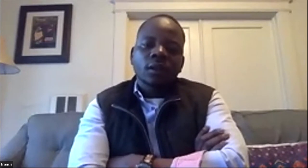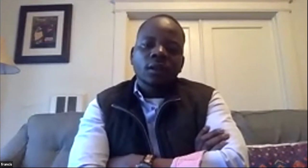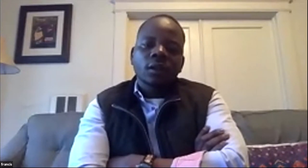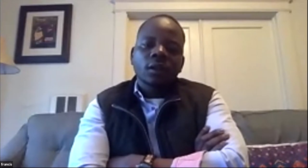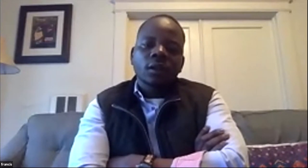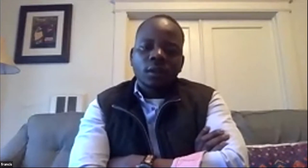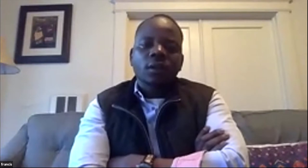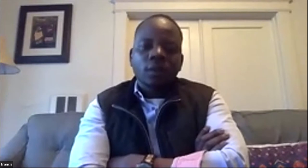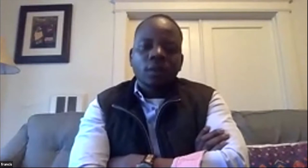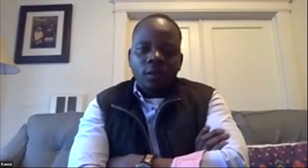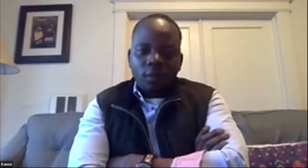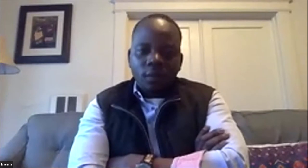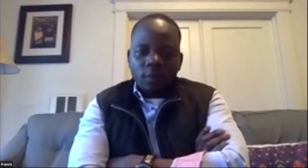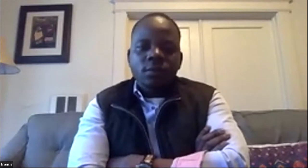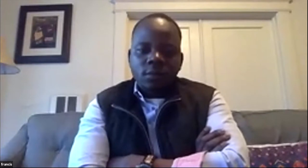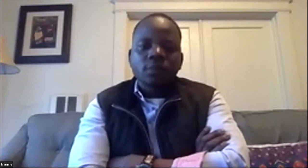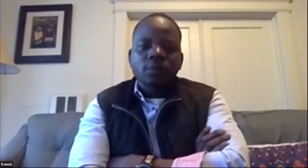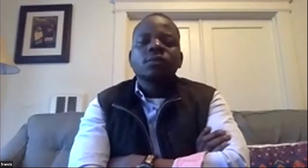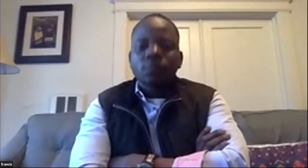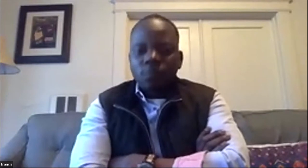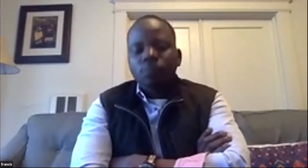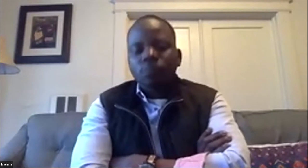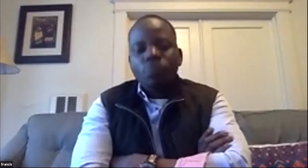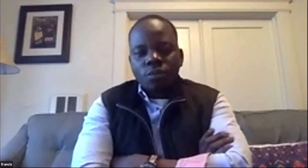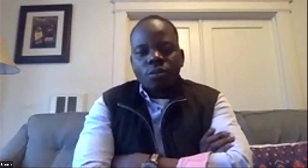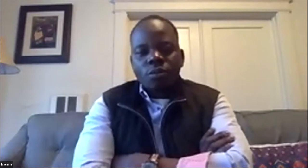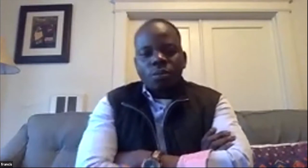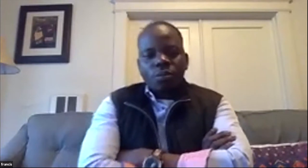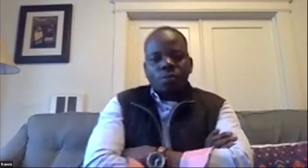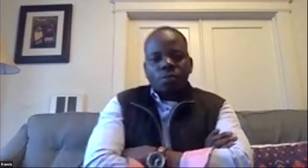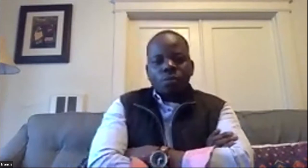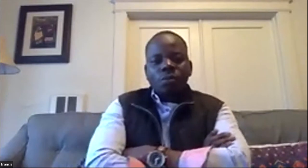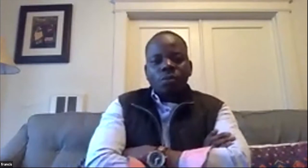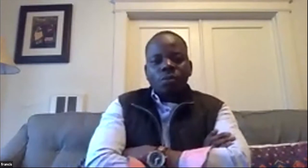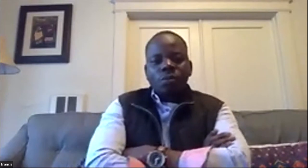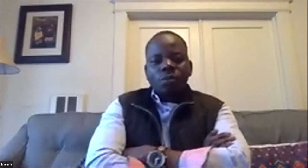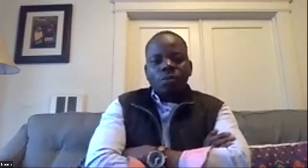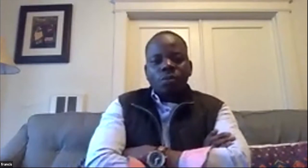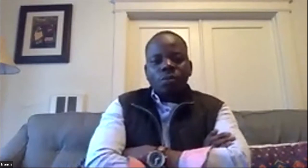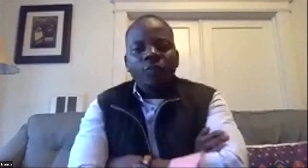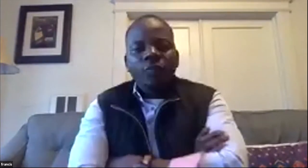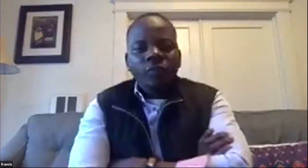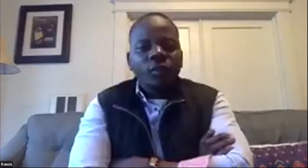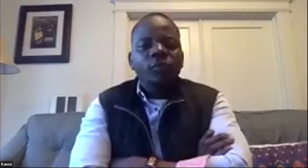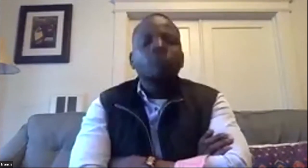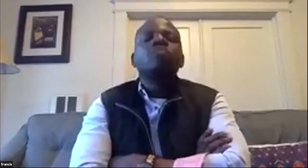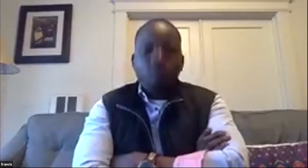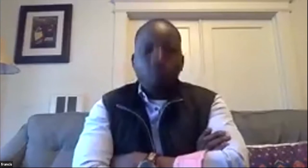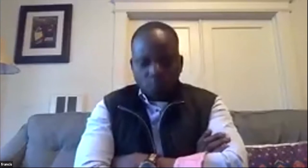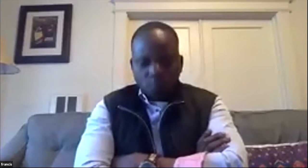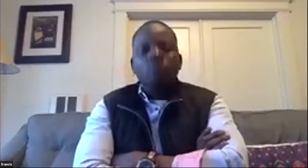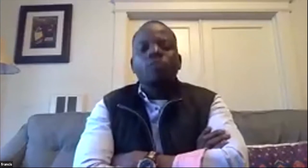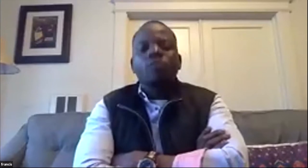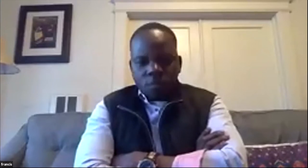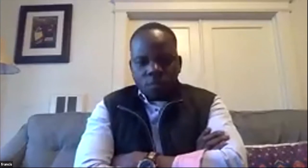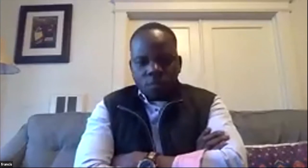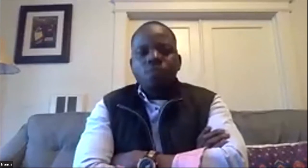takes you so much further and at the end of the day we had you know we had a doctor come in who was a